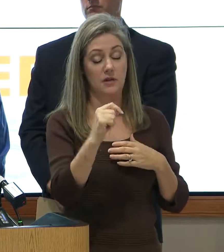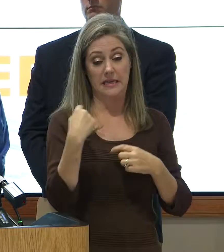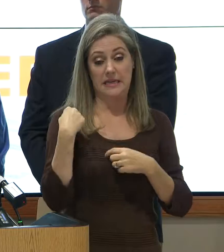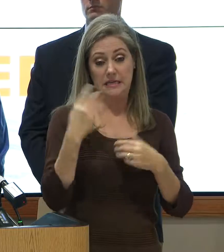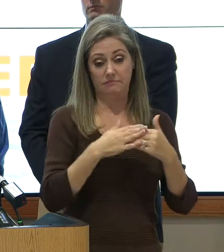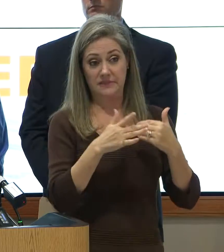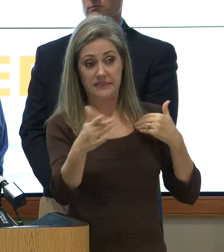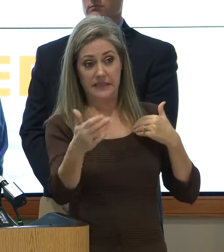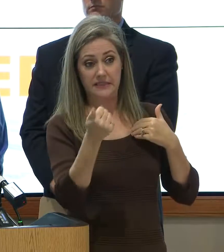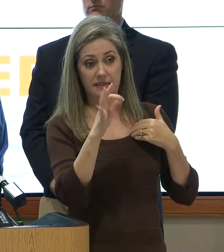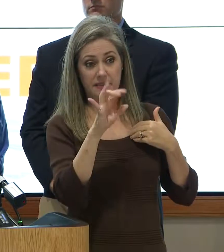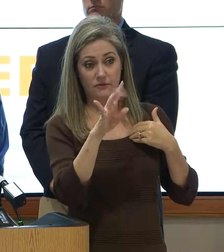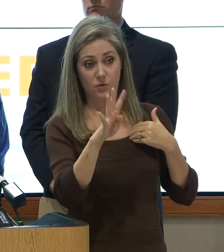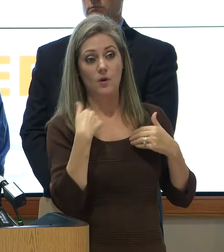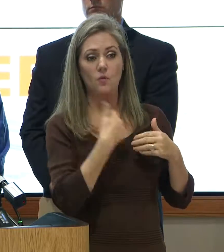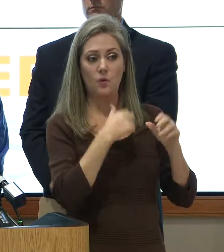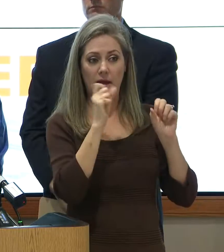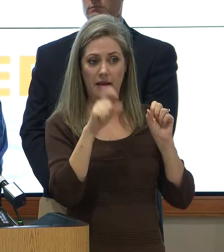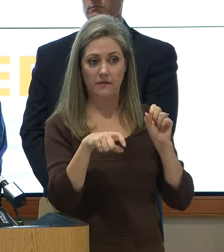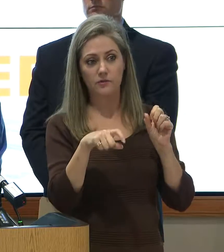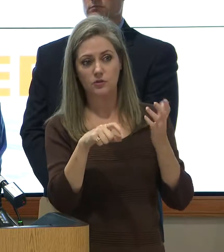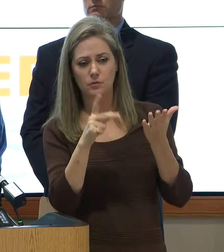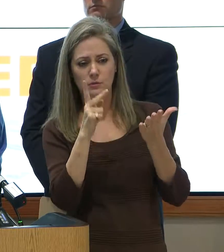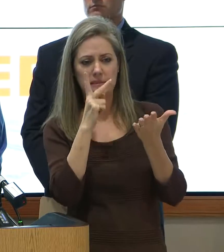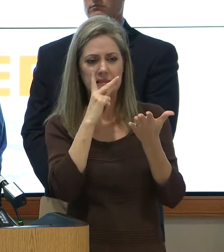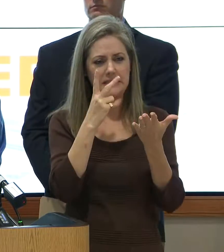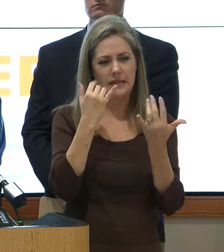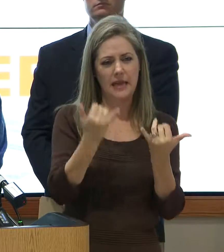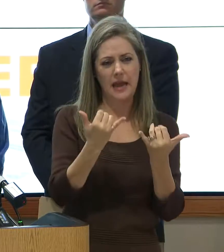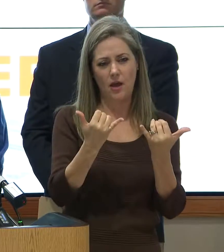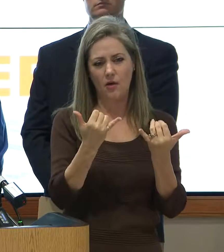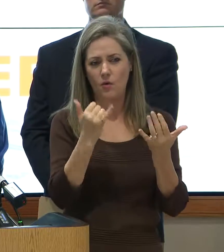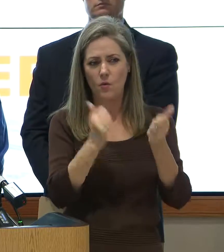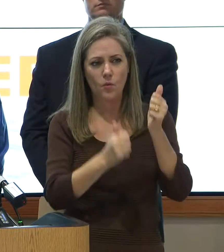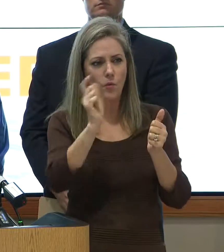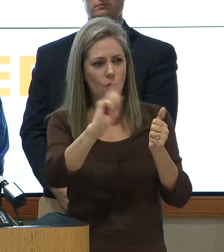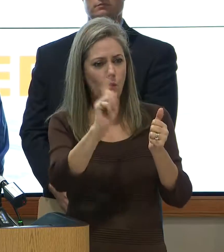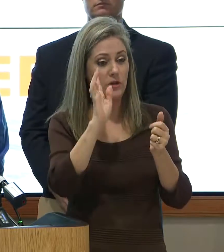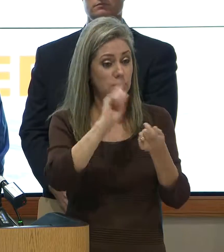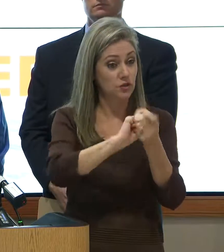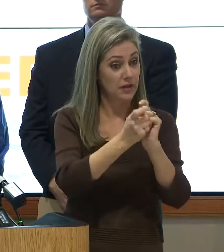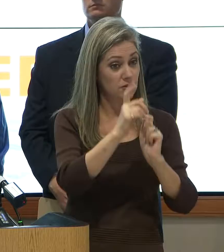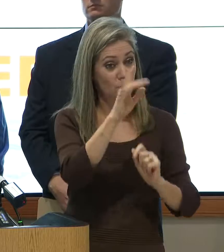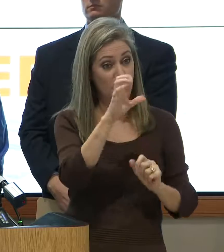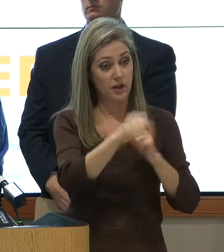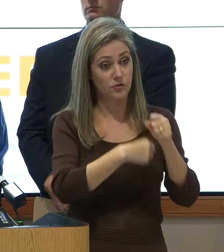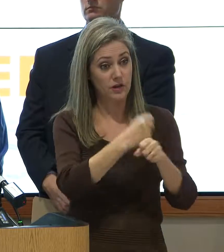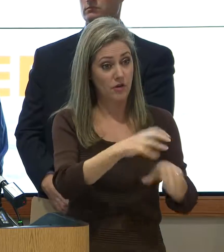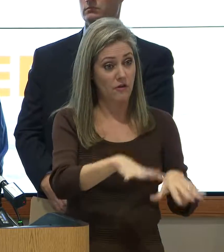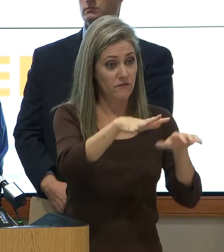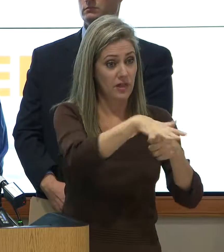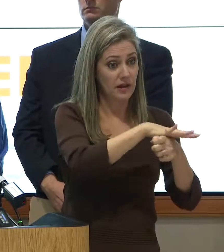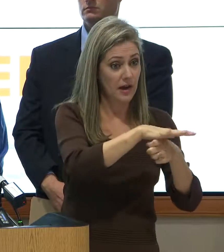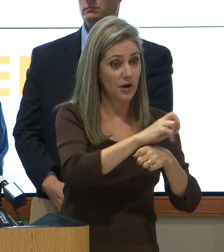we've got to redefine, as Jeff said, what is a 100-year flood? What's a 500-year flood? I've